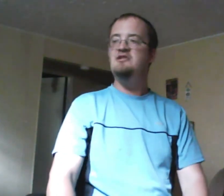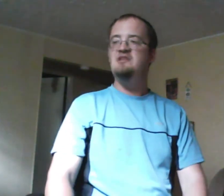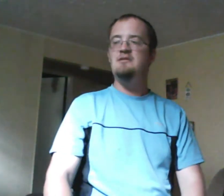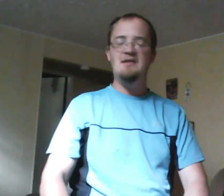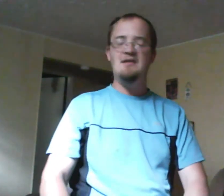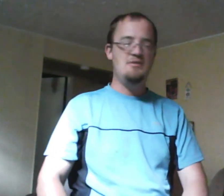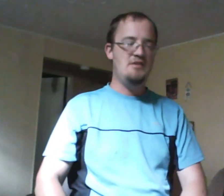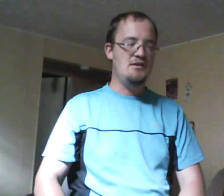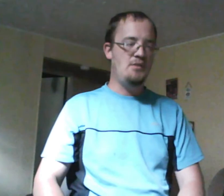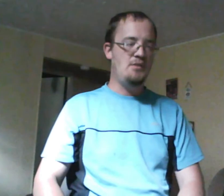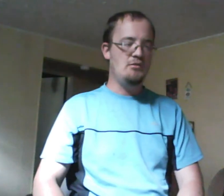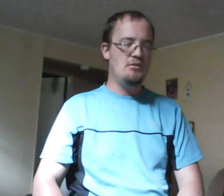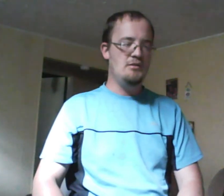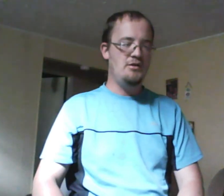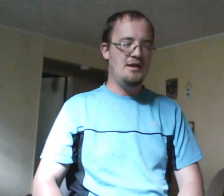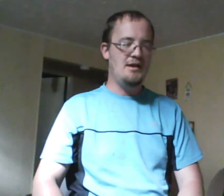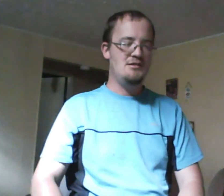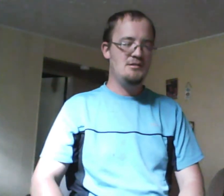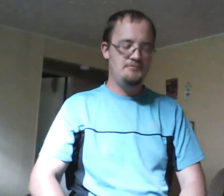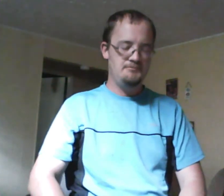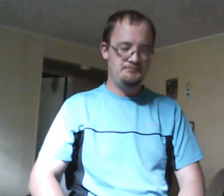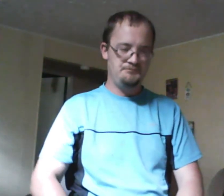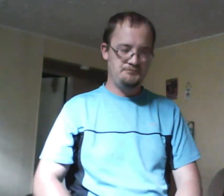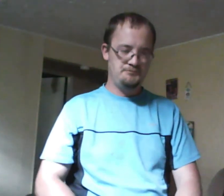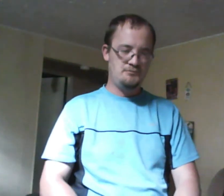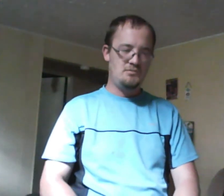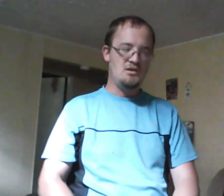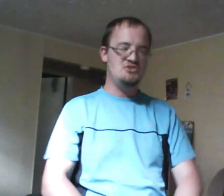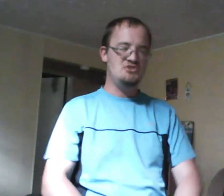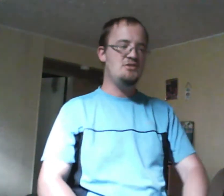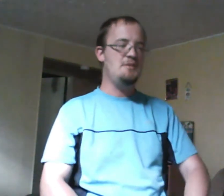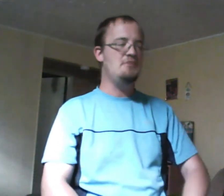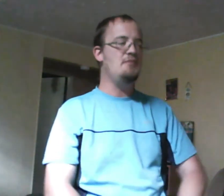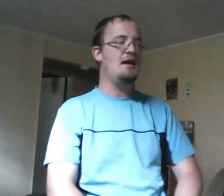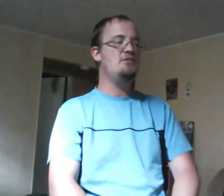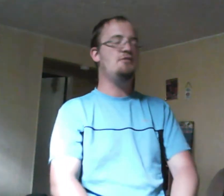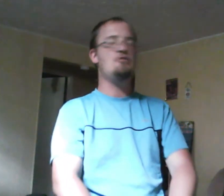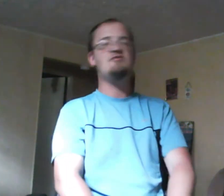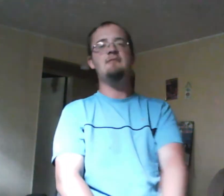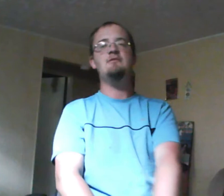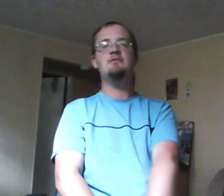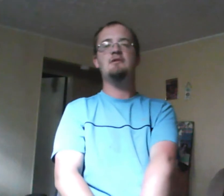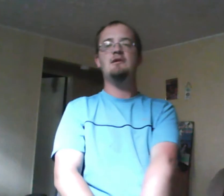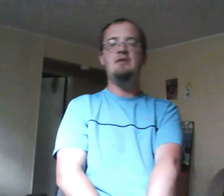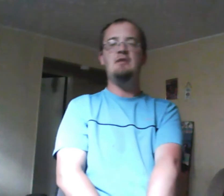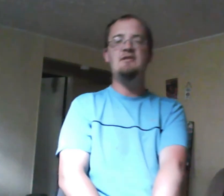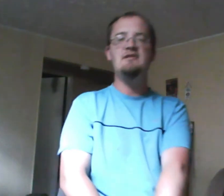out with Sig in the rubber room and all that she tries to be with Miles the first time but it wasn't some kind of